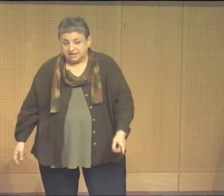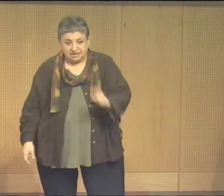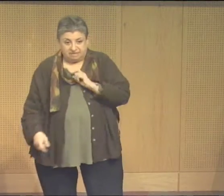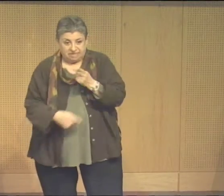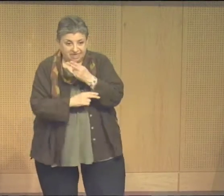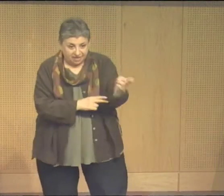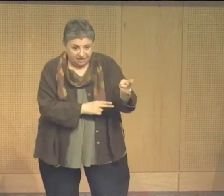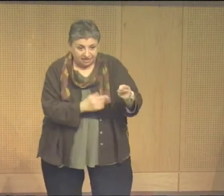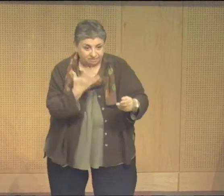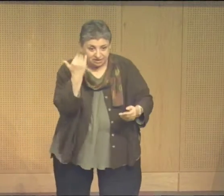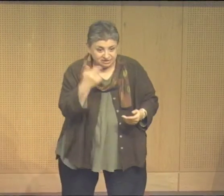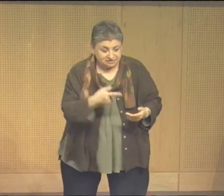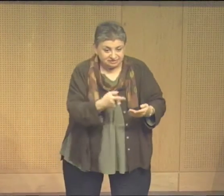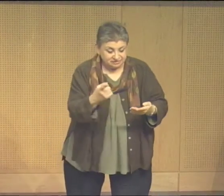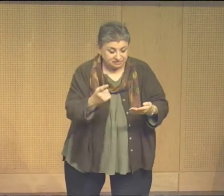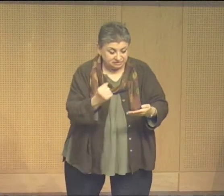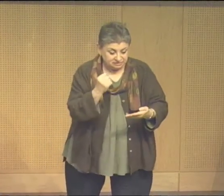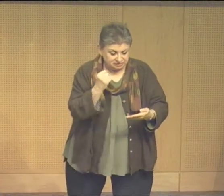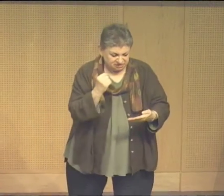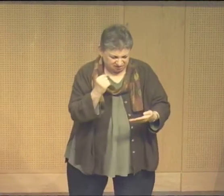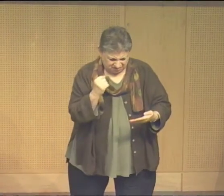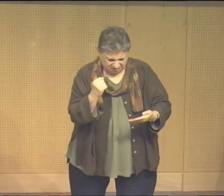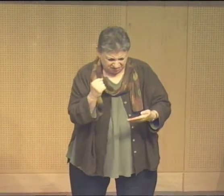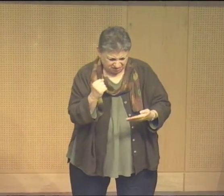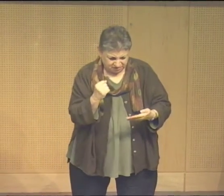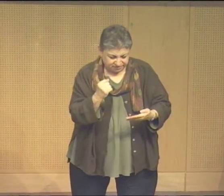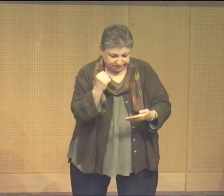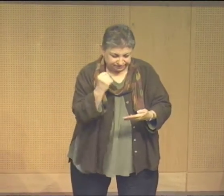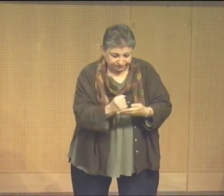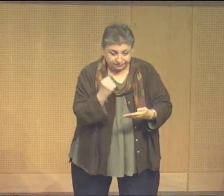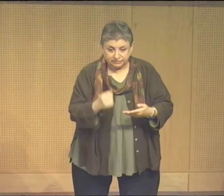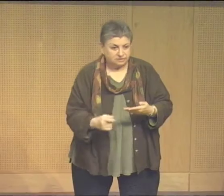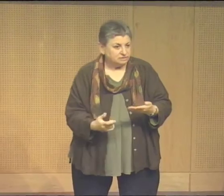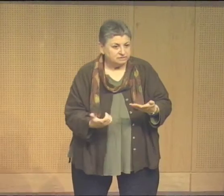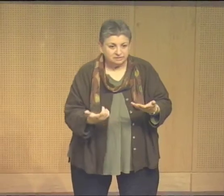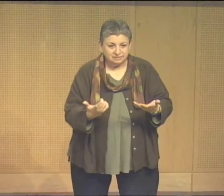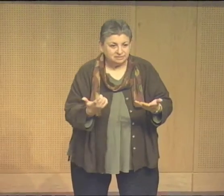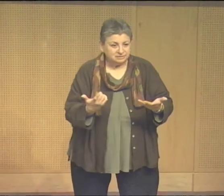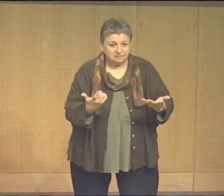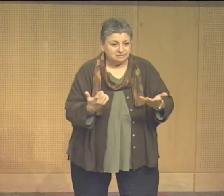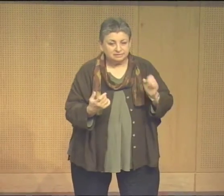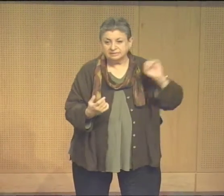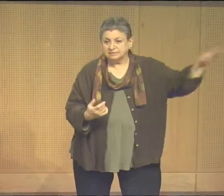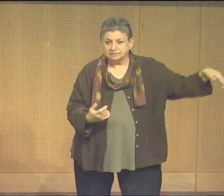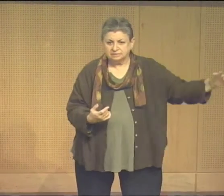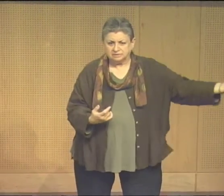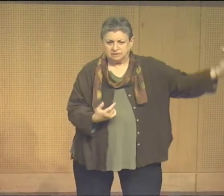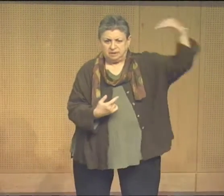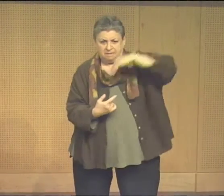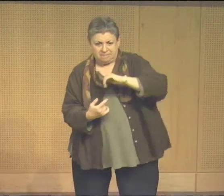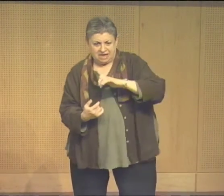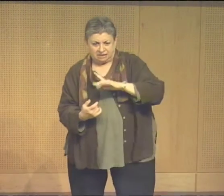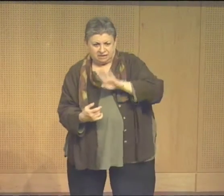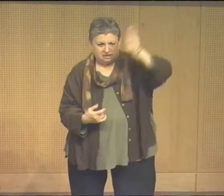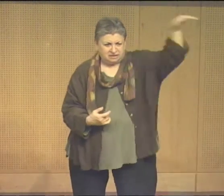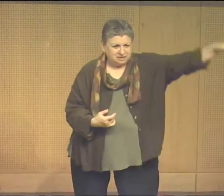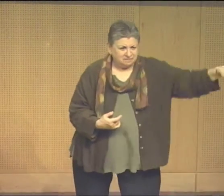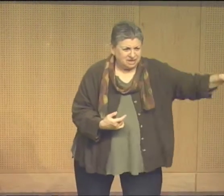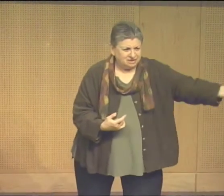person would be able to and they gave me hell about this the post office gave me hell about this I mean they wouldn't know what to do with it they would sort of stamp it and send it